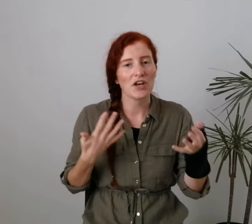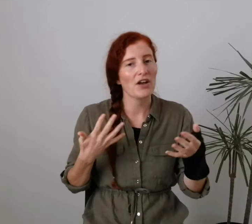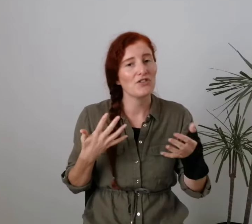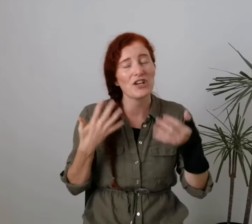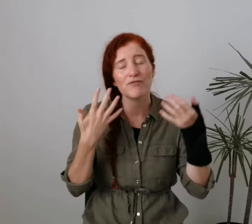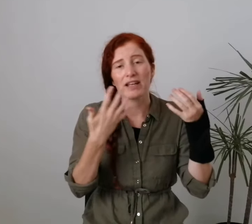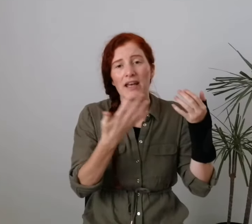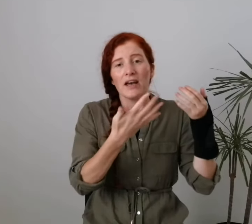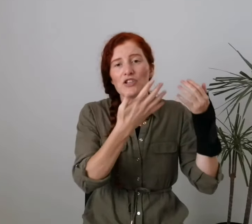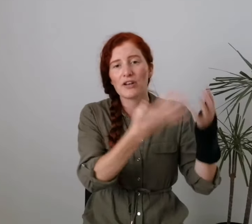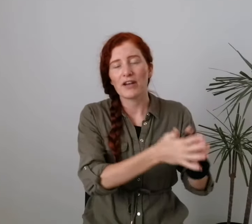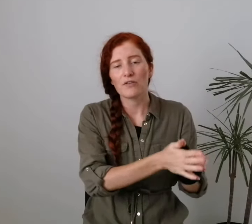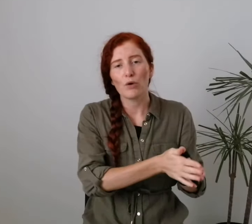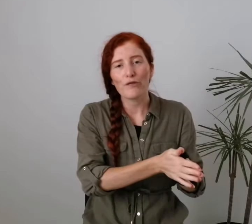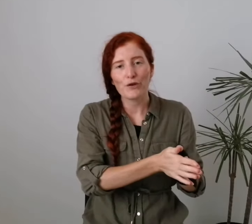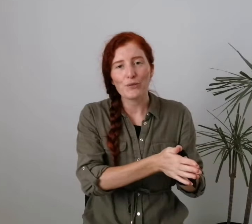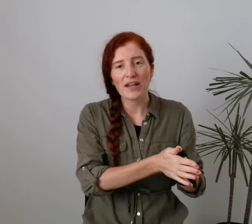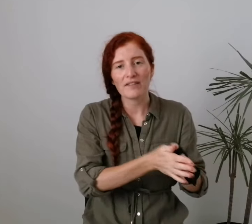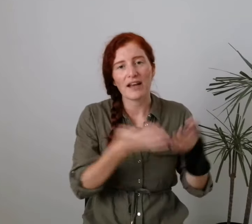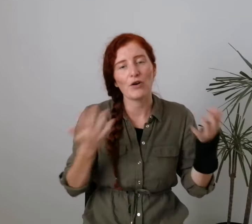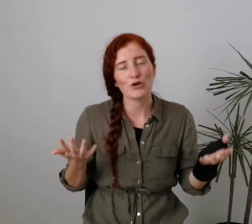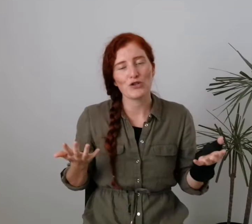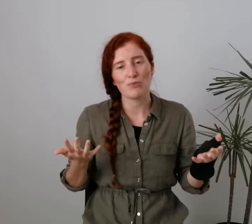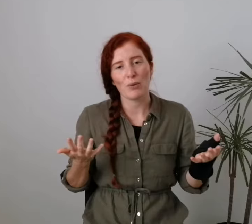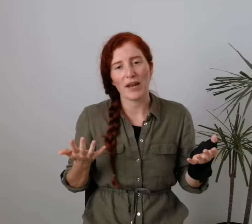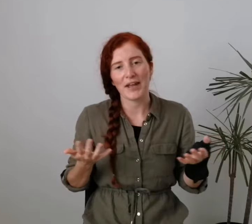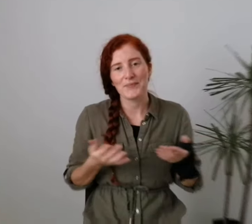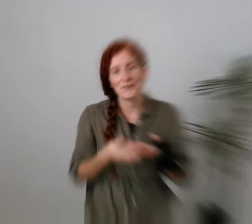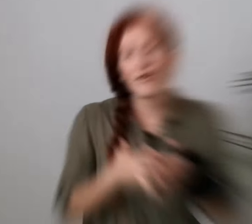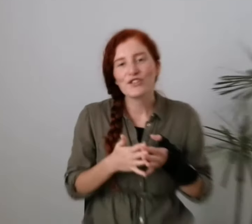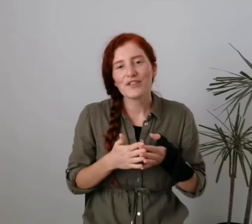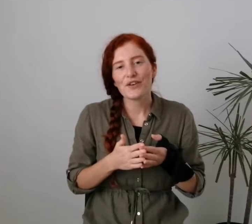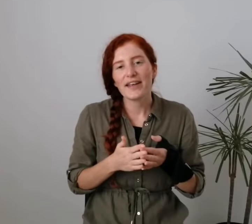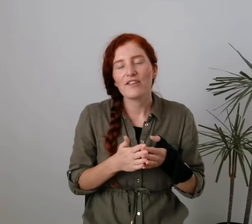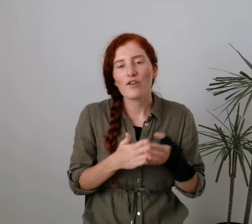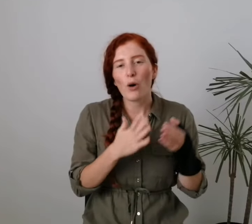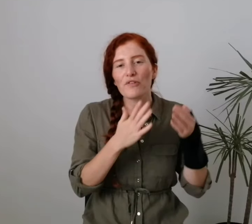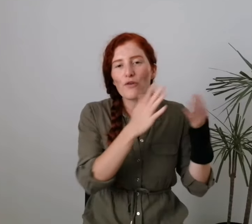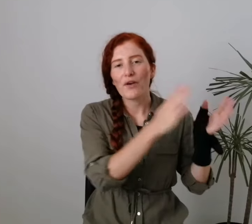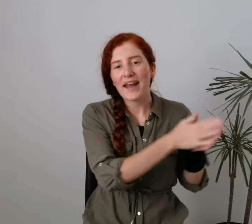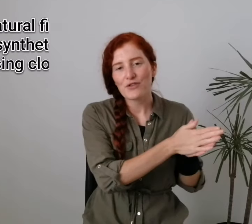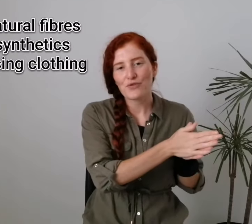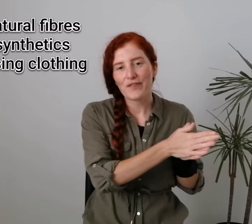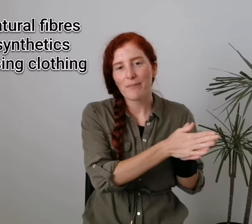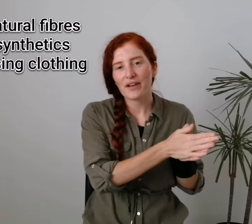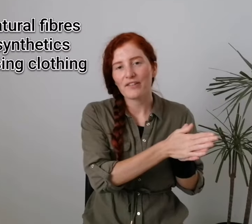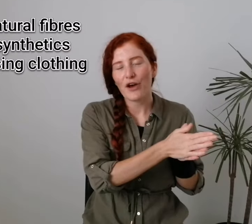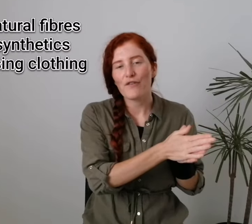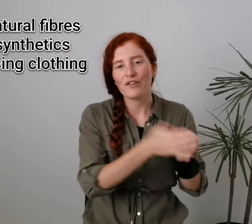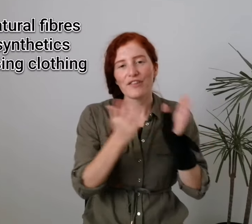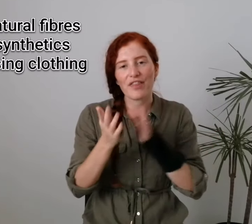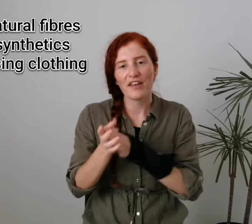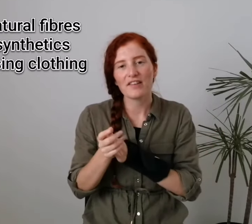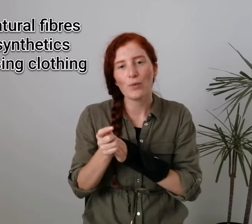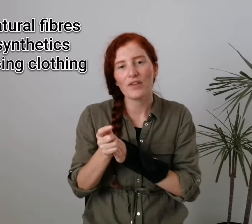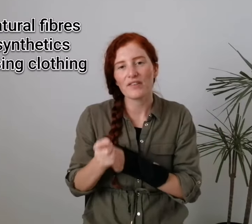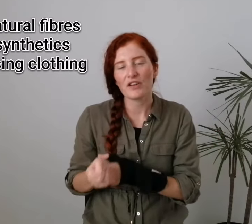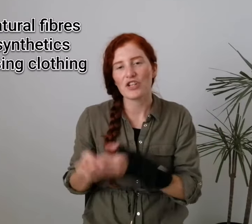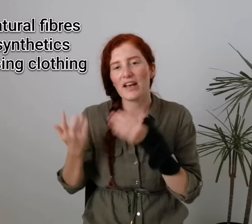in turn generally generates more food waste and costs you more money. Forty three is to opt for natural fabrics over synthetic ones such